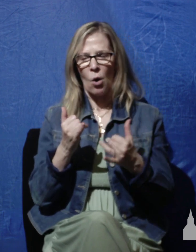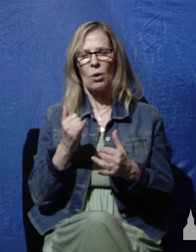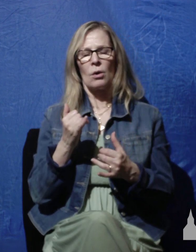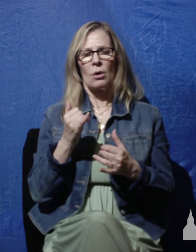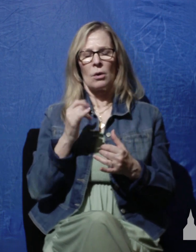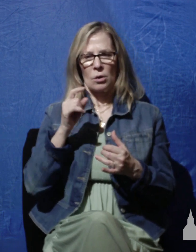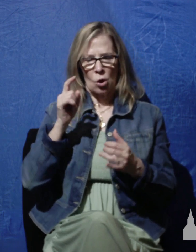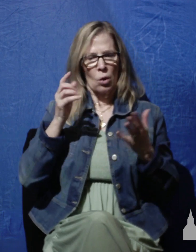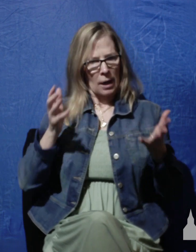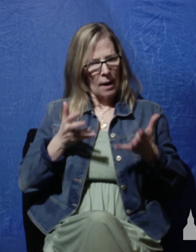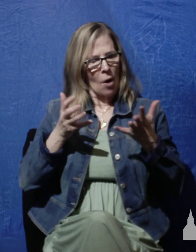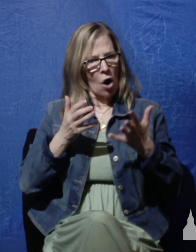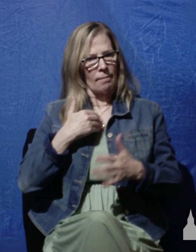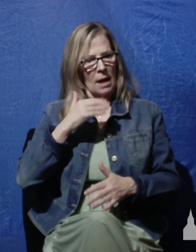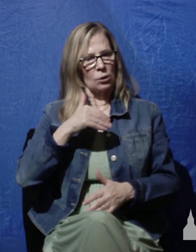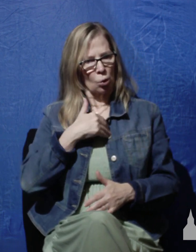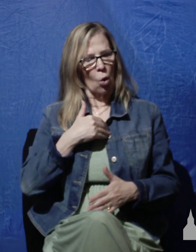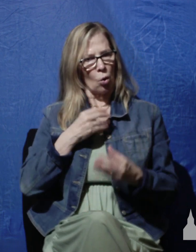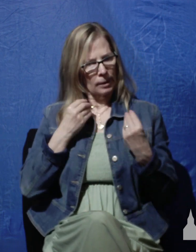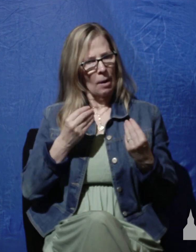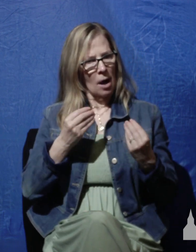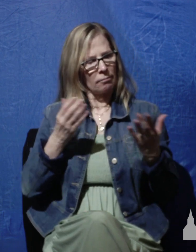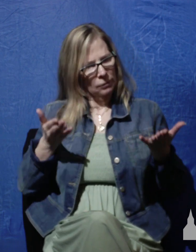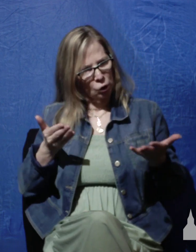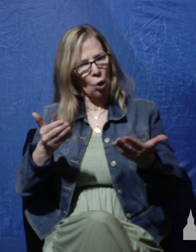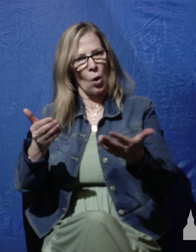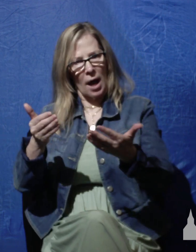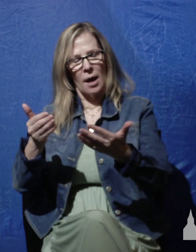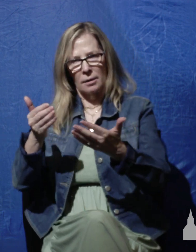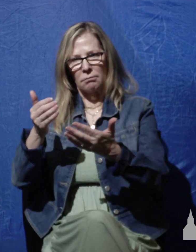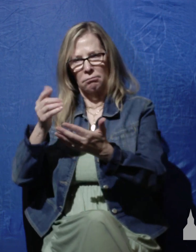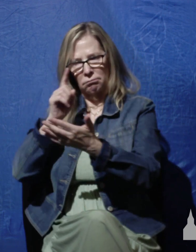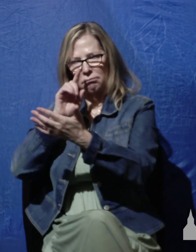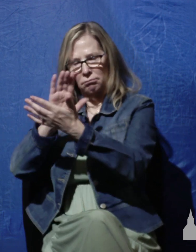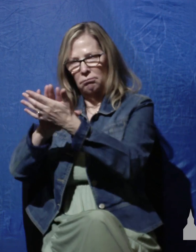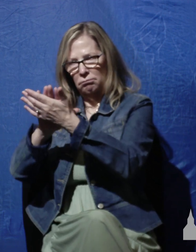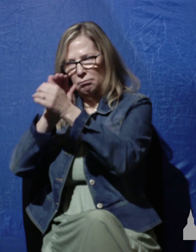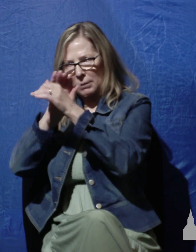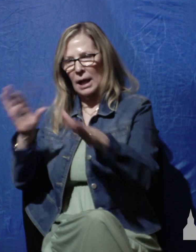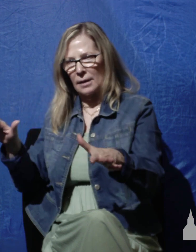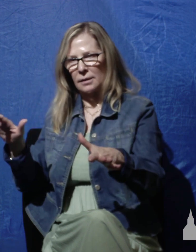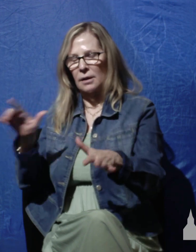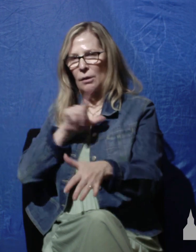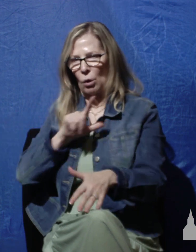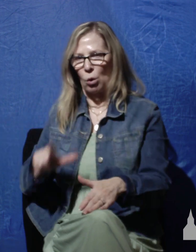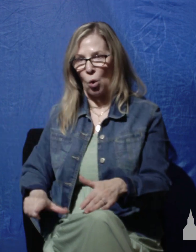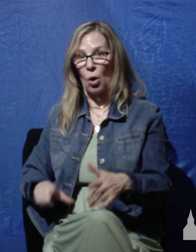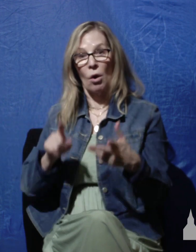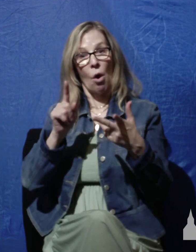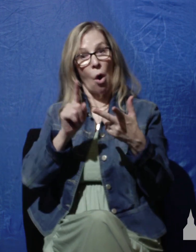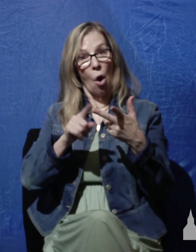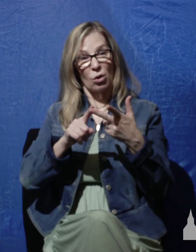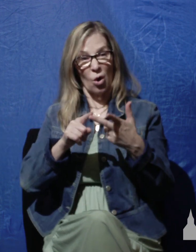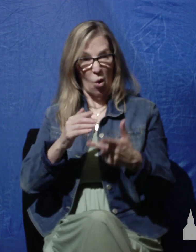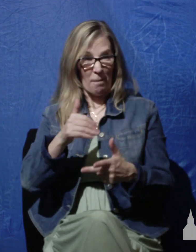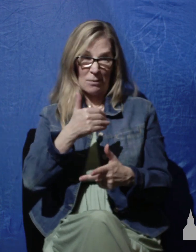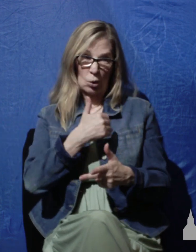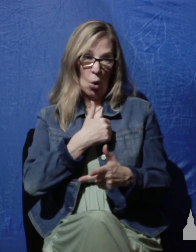addition to stirring his soul to bless the Lord, he also needs to say to his soul, forget none of God's